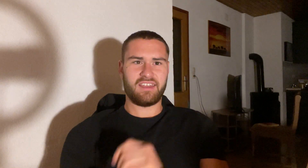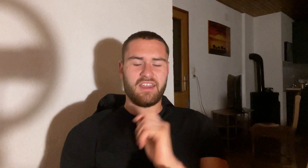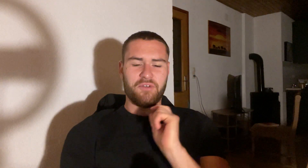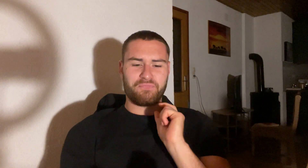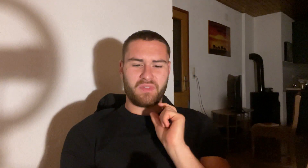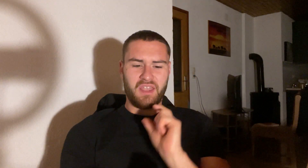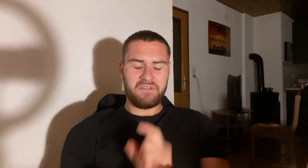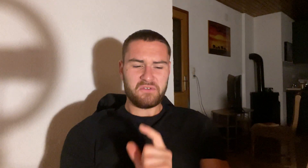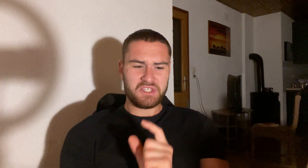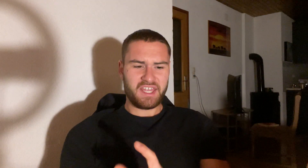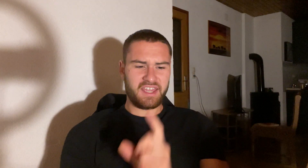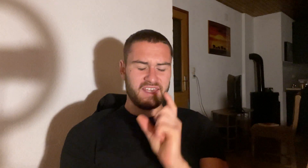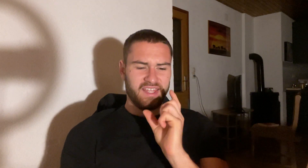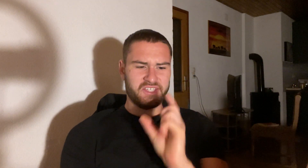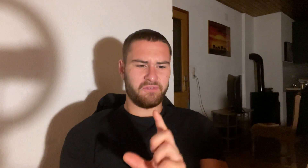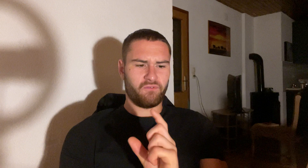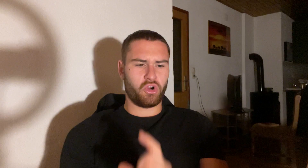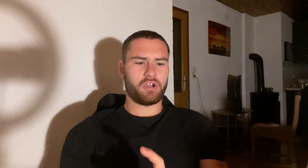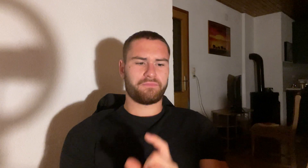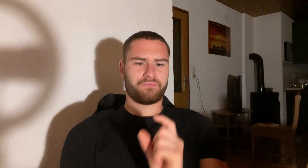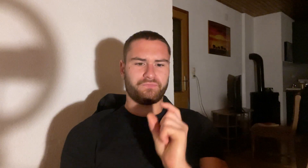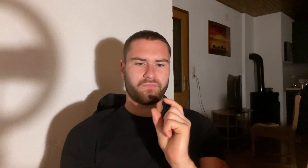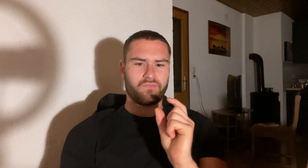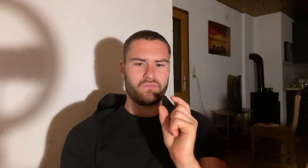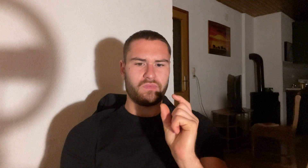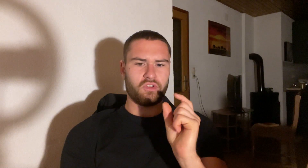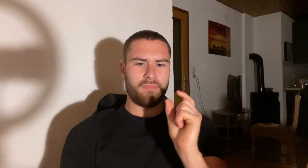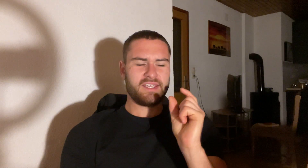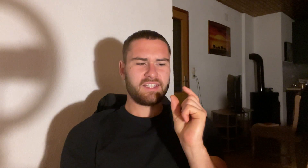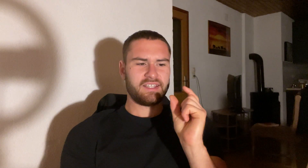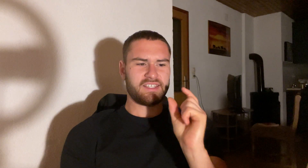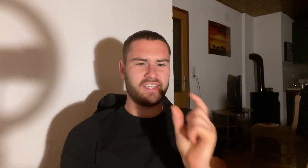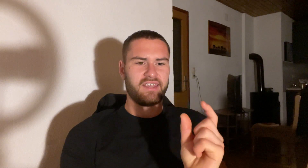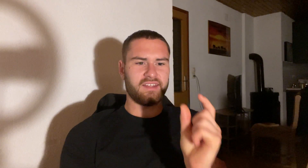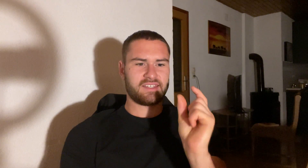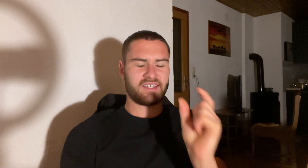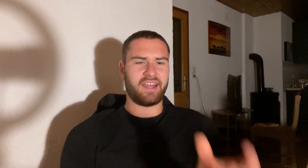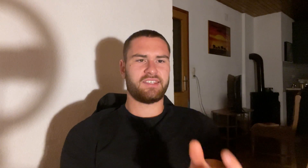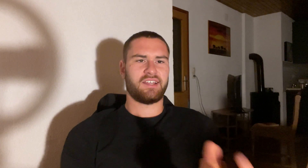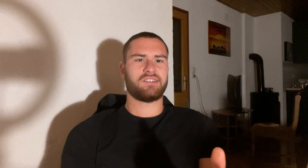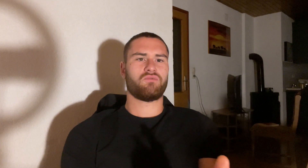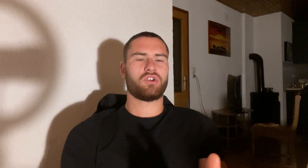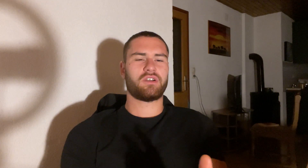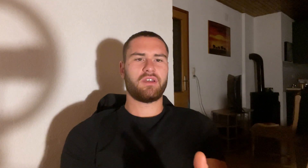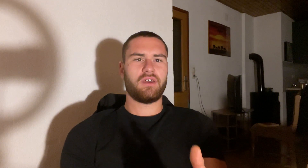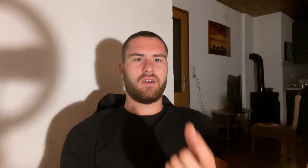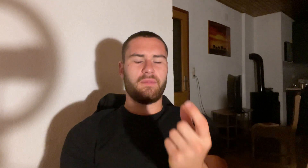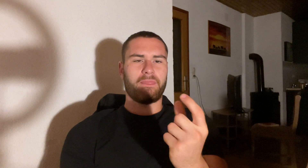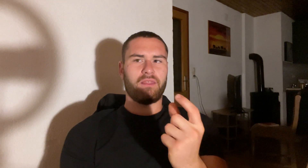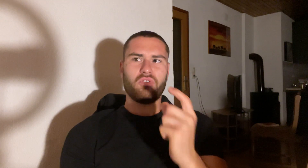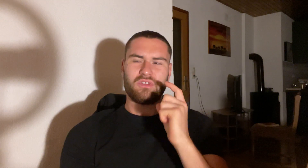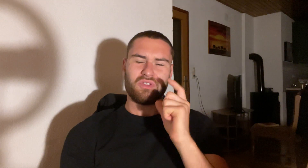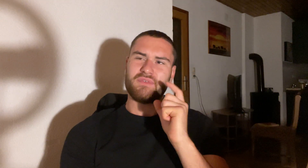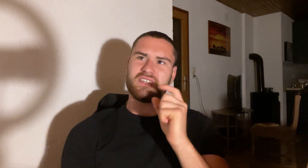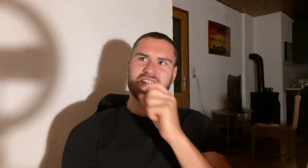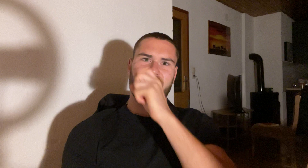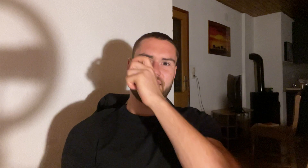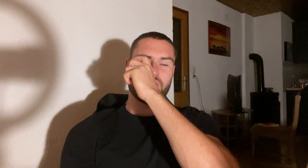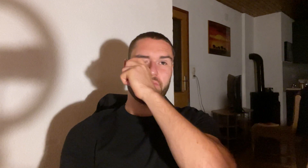if you say it doesn't work you're basically saying that science doesn't work not not even science you're